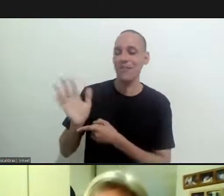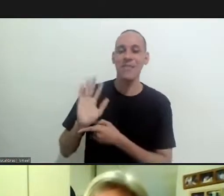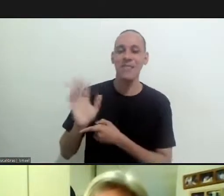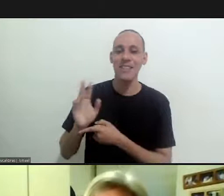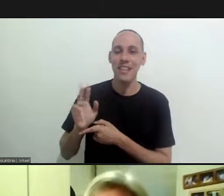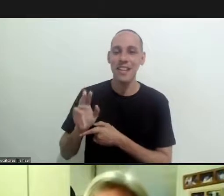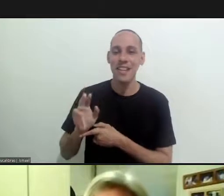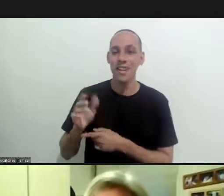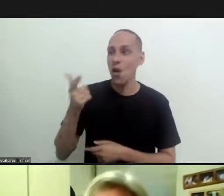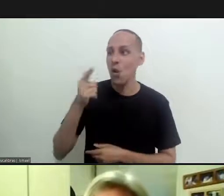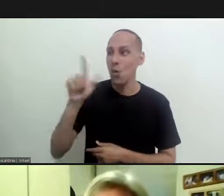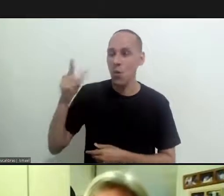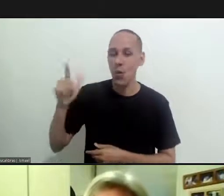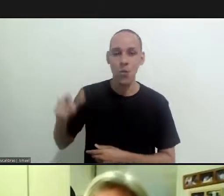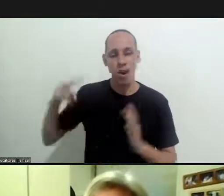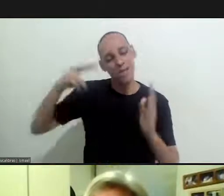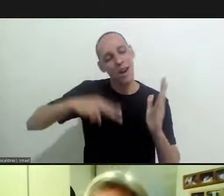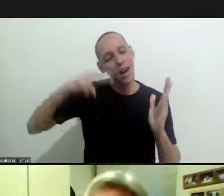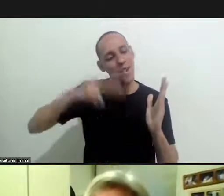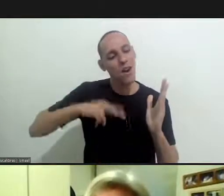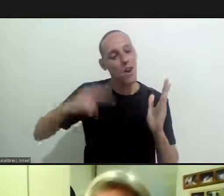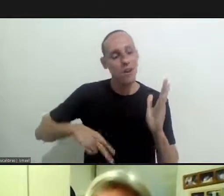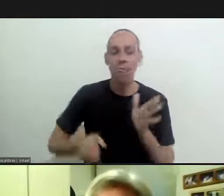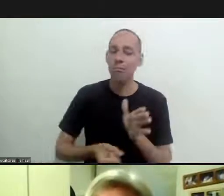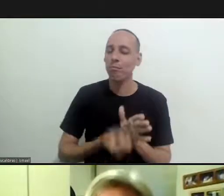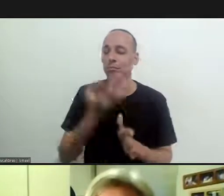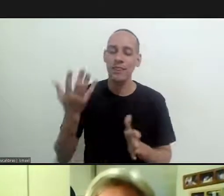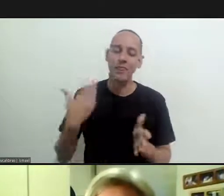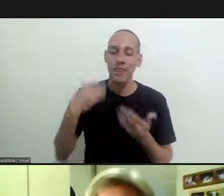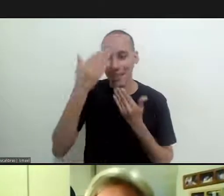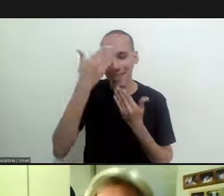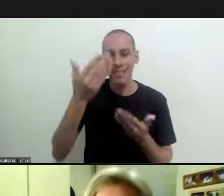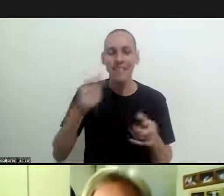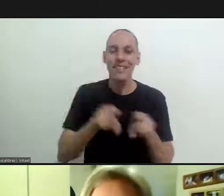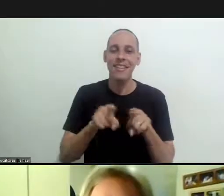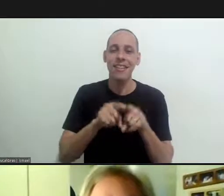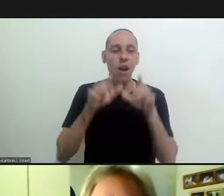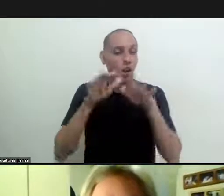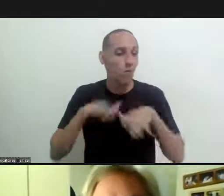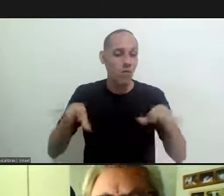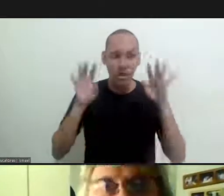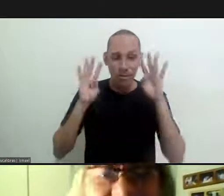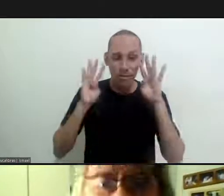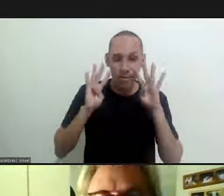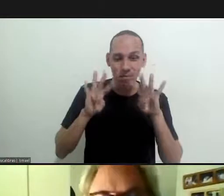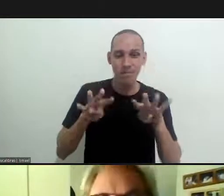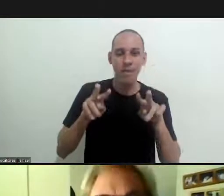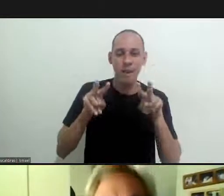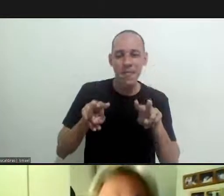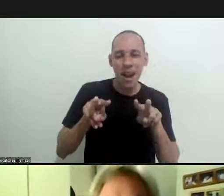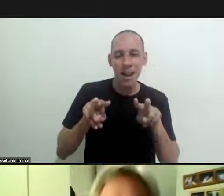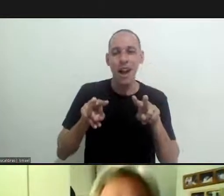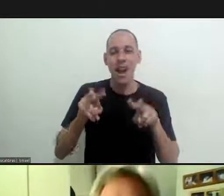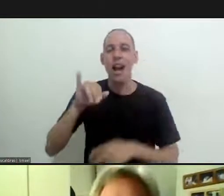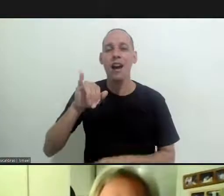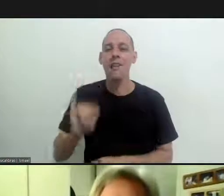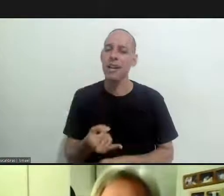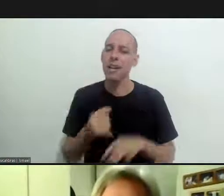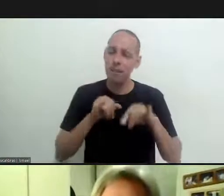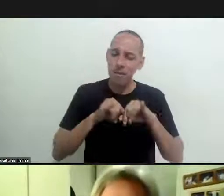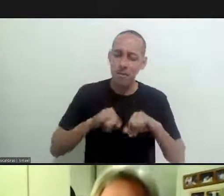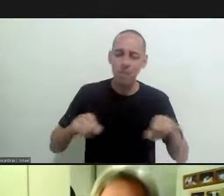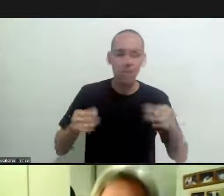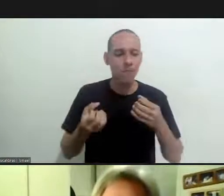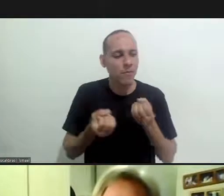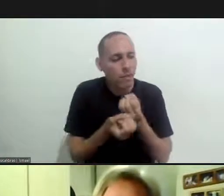this is a video which will be watched many by many many people so i'd like to thank all of you who watched the video and to please